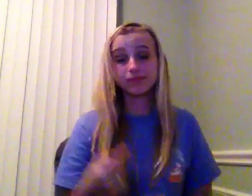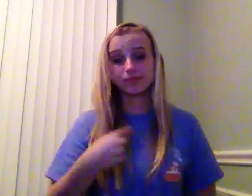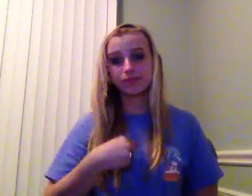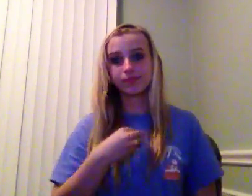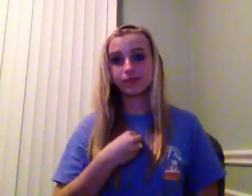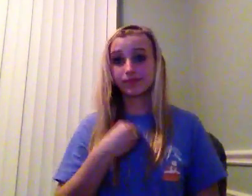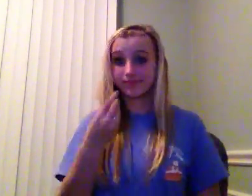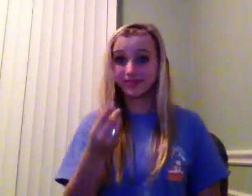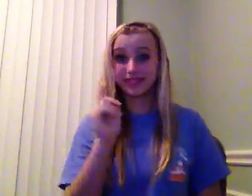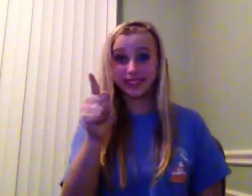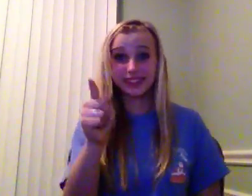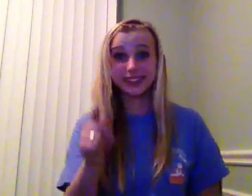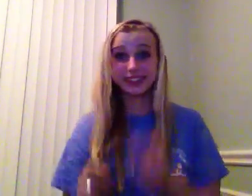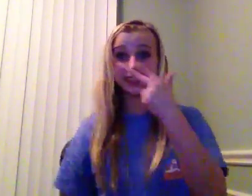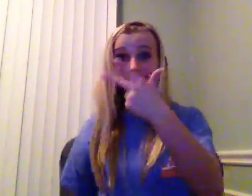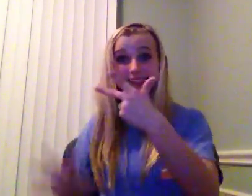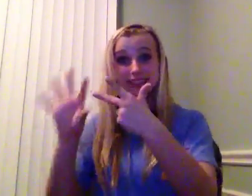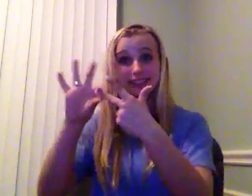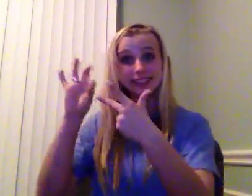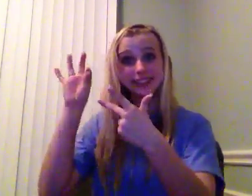I will give you three chances.